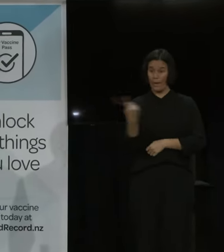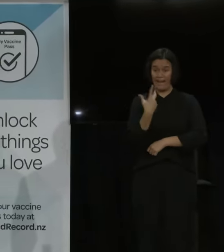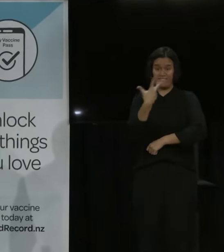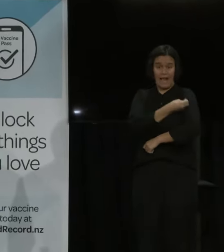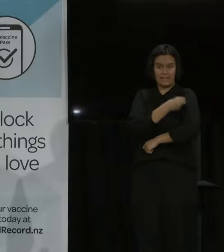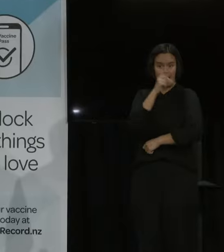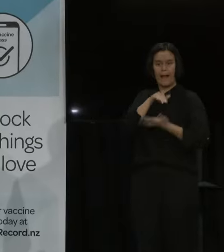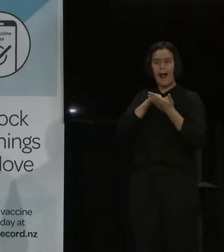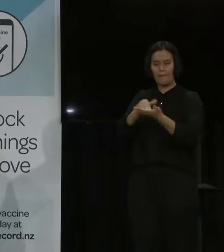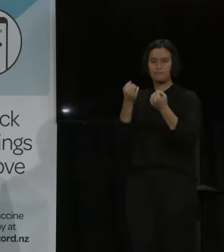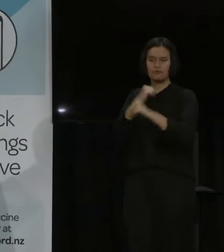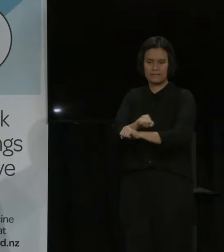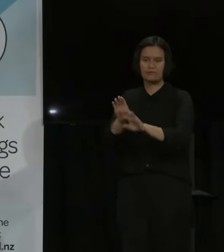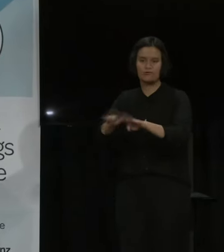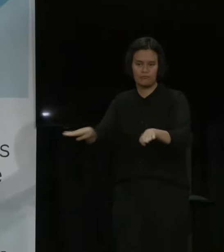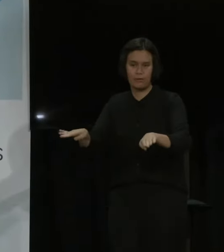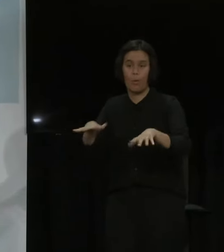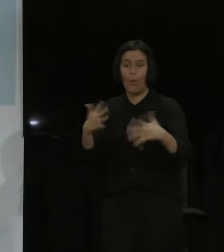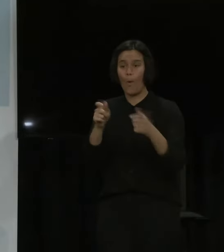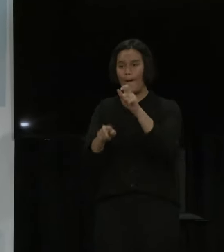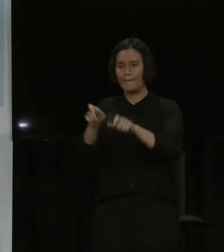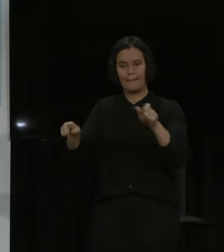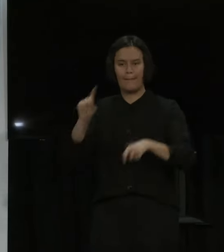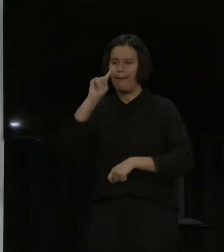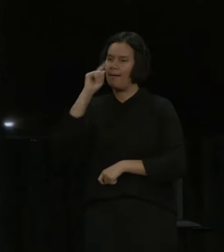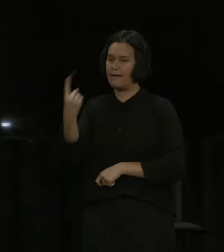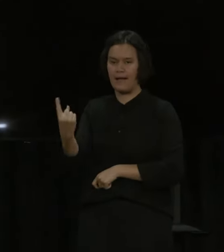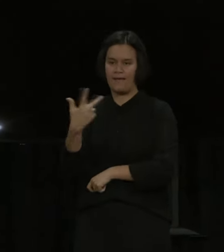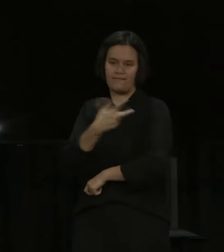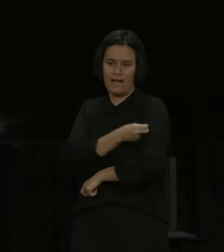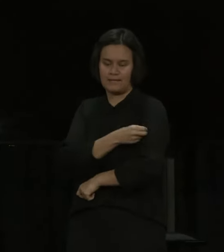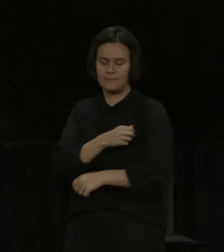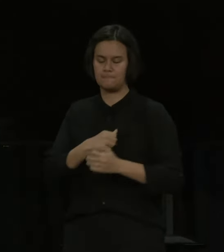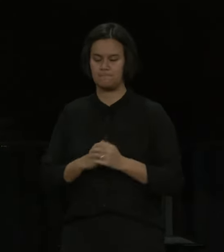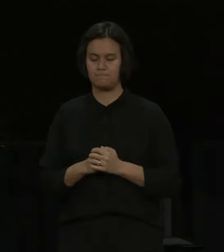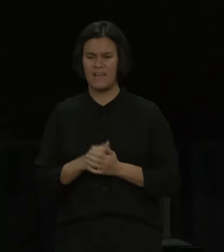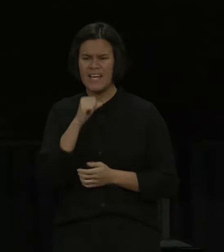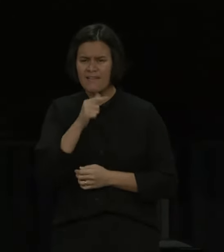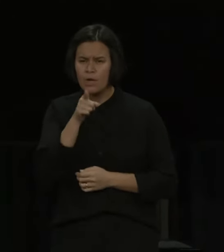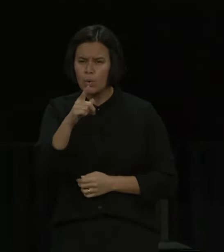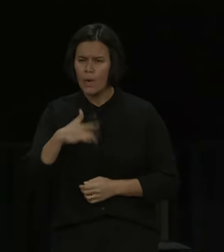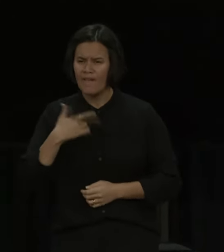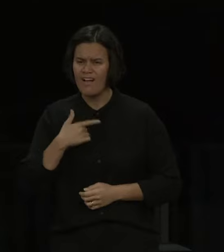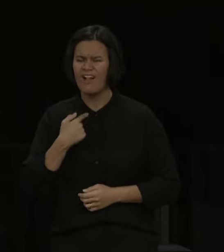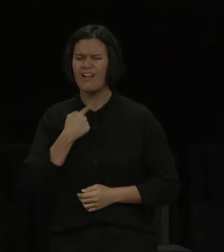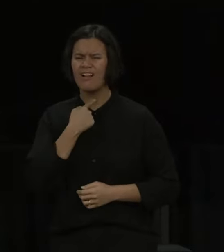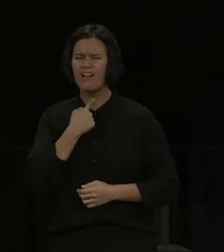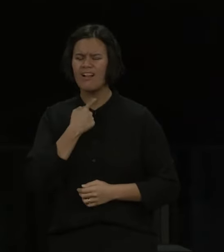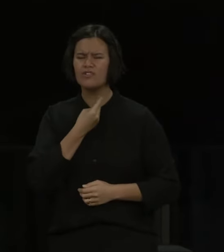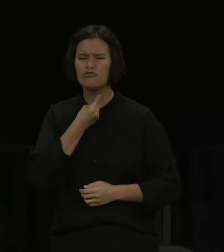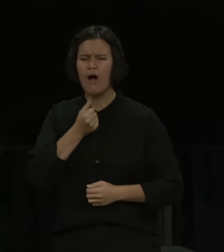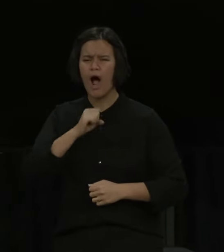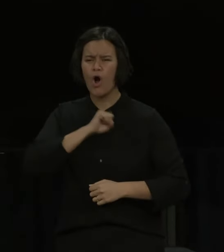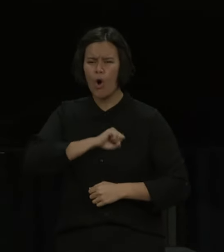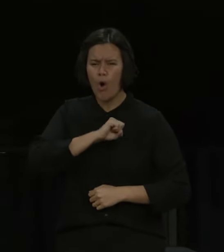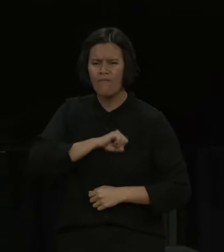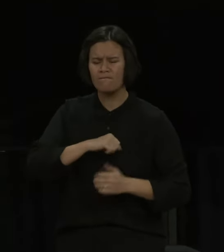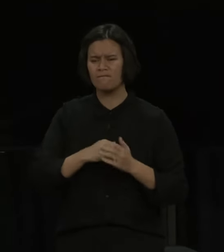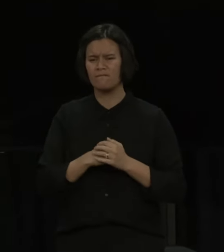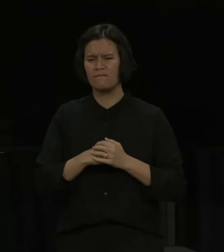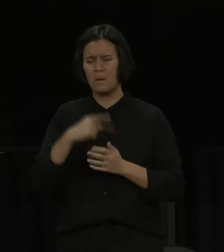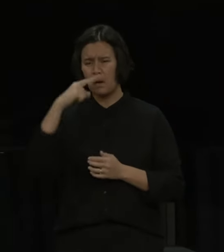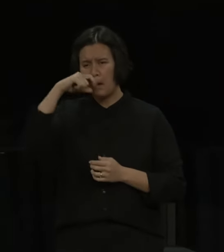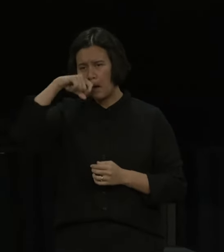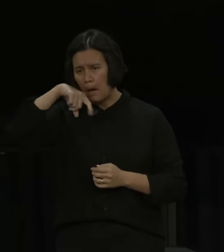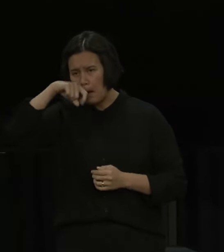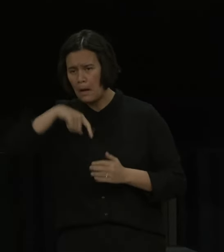symptoms of COVID-19, and that includes a sore throat, a dry cough, a loss of smell or taste, it might be a runny